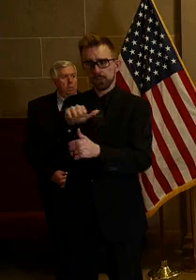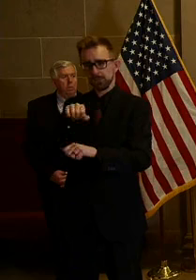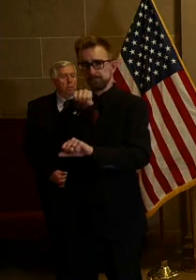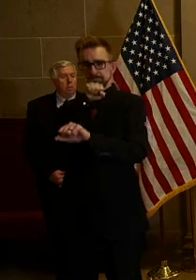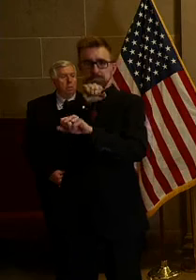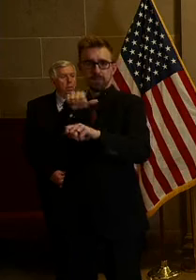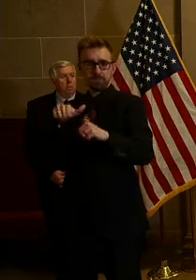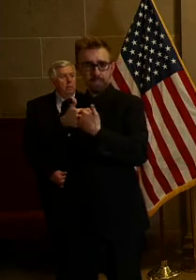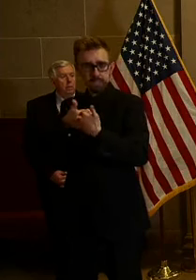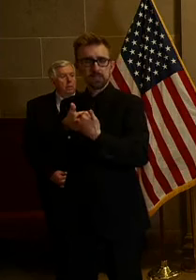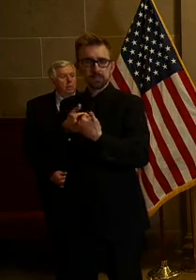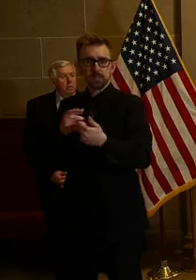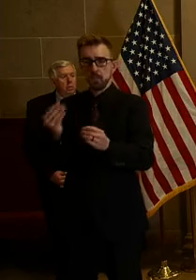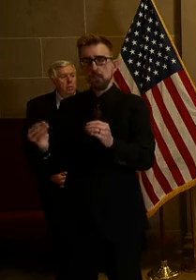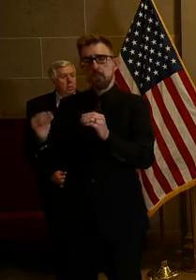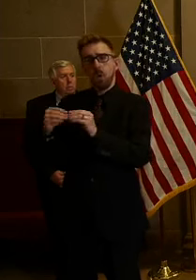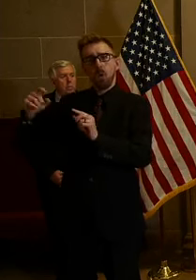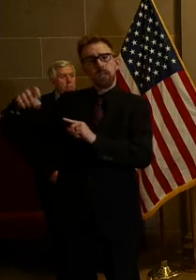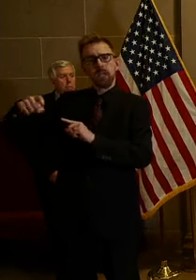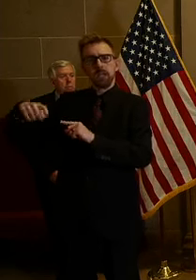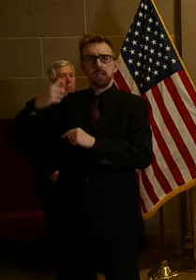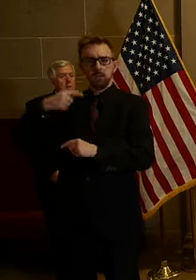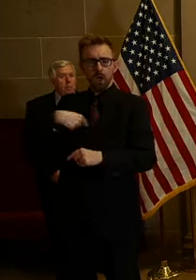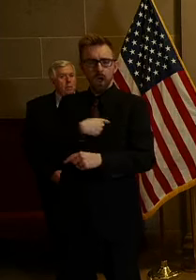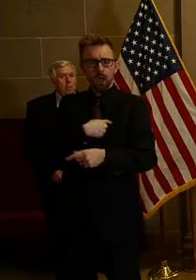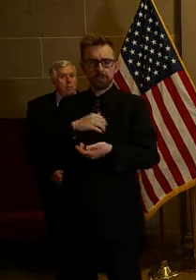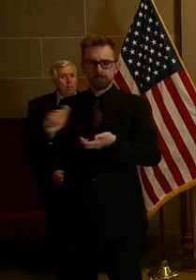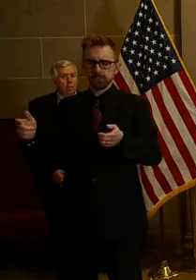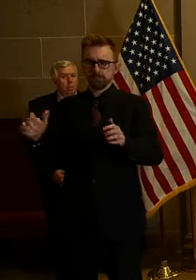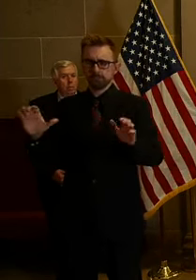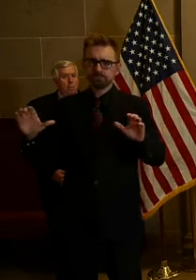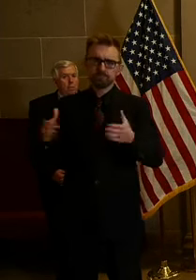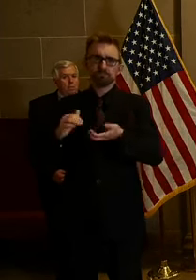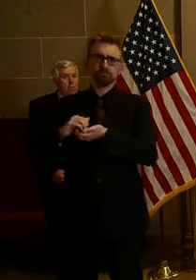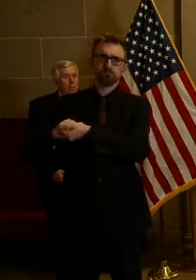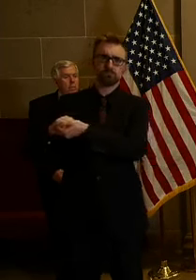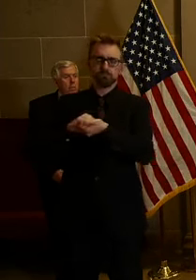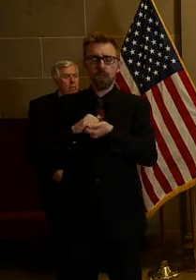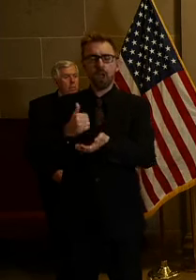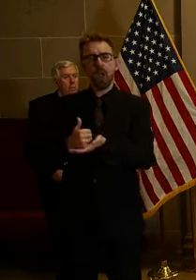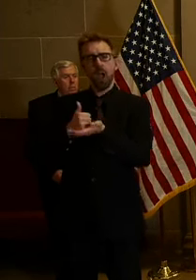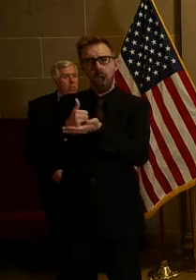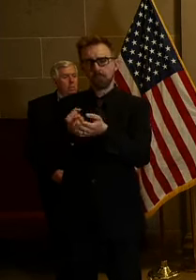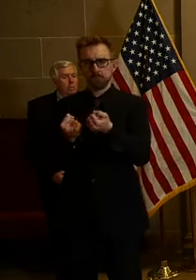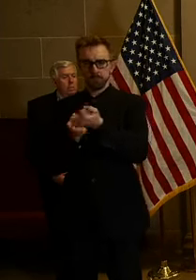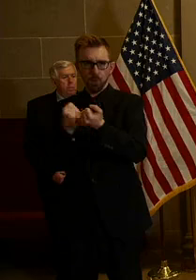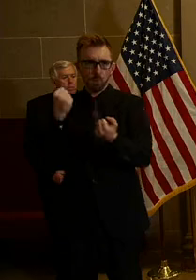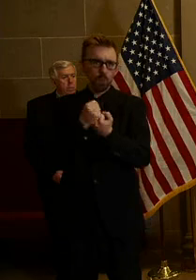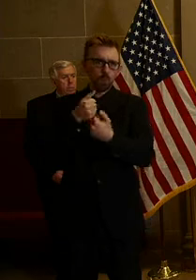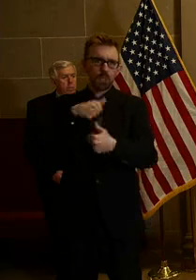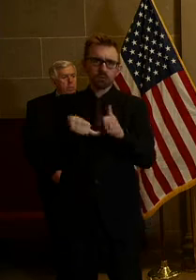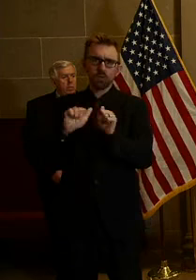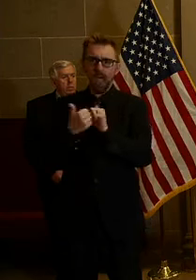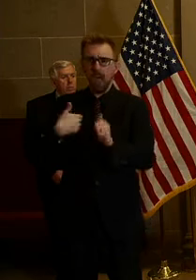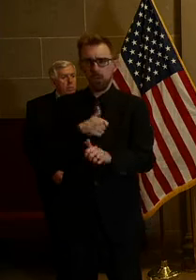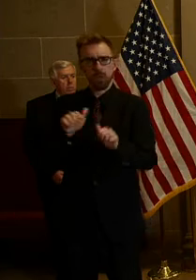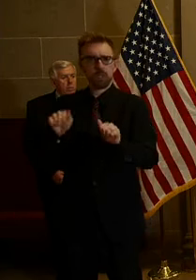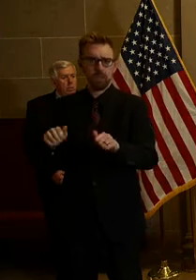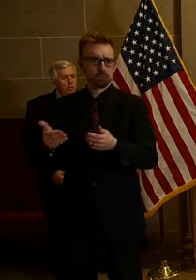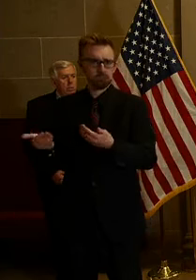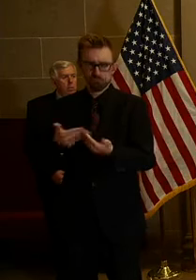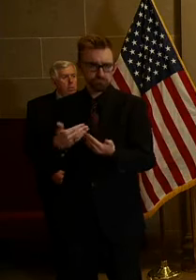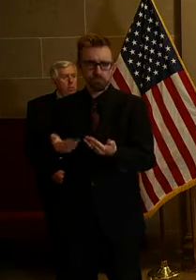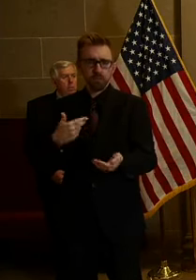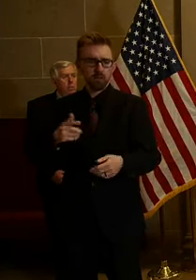there's even a greater need for all of us to come together and help and support one another any way we can, whether